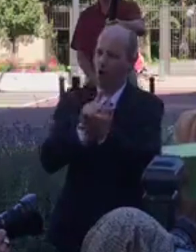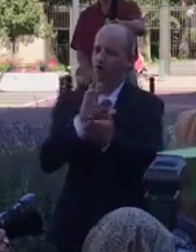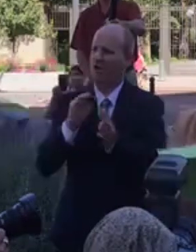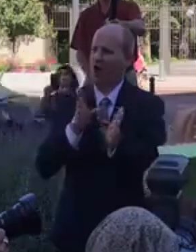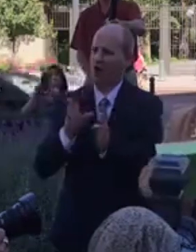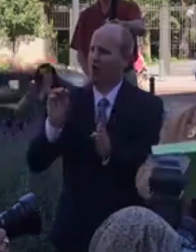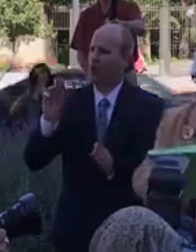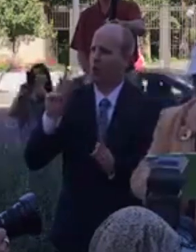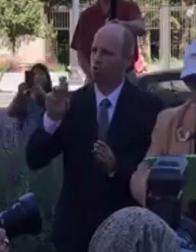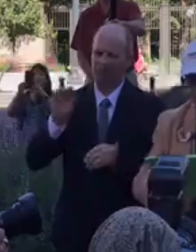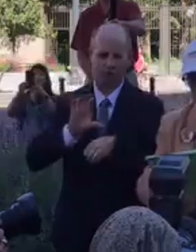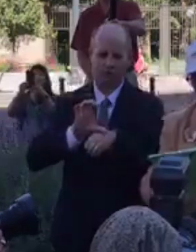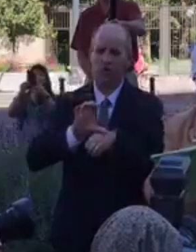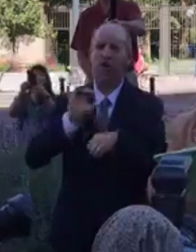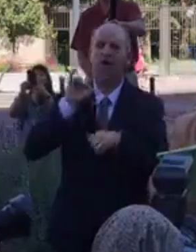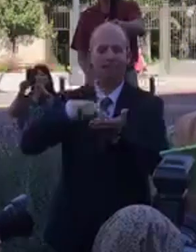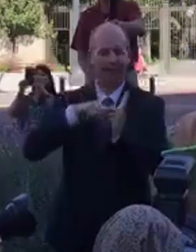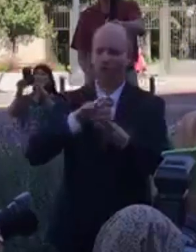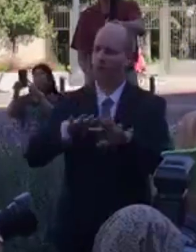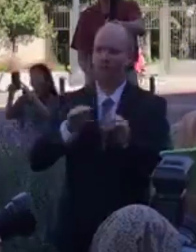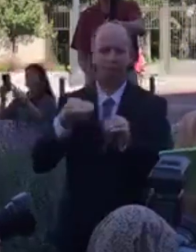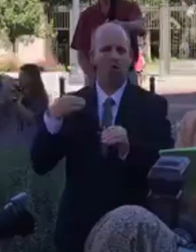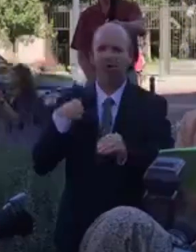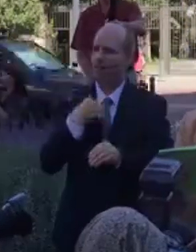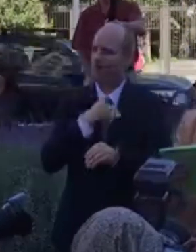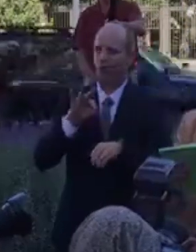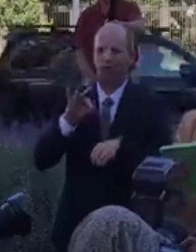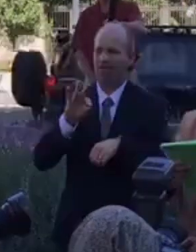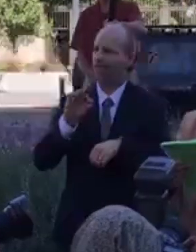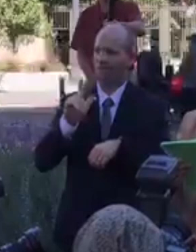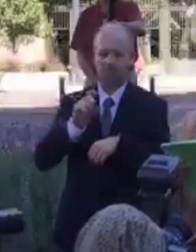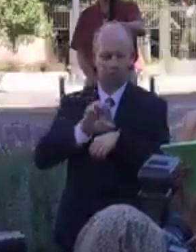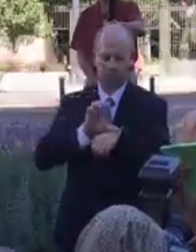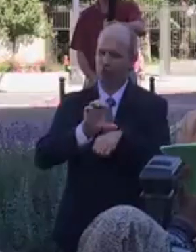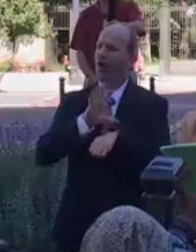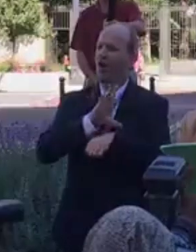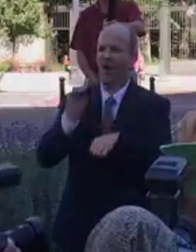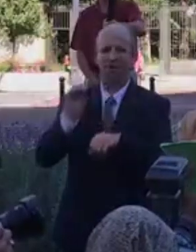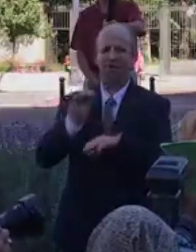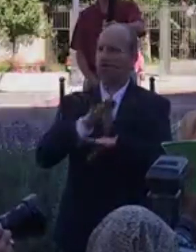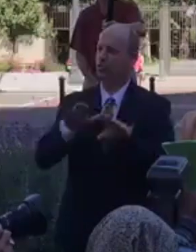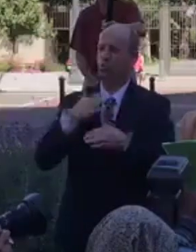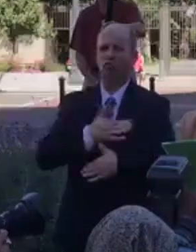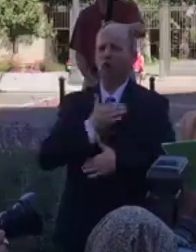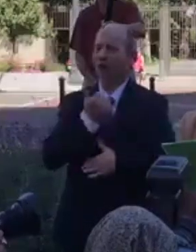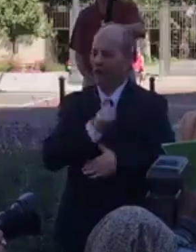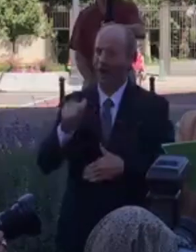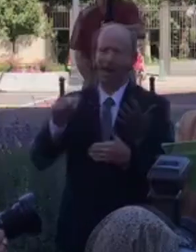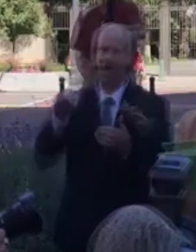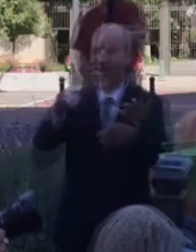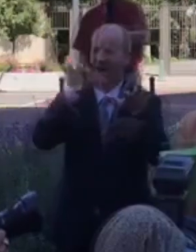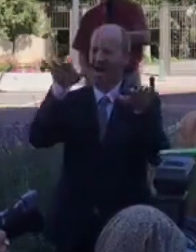means that you are no longer a member of the church and do not enjoy any privileges of membership.